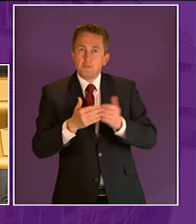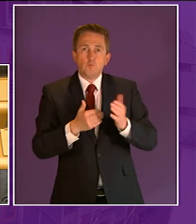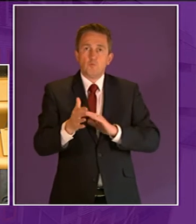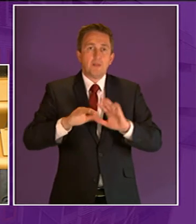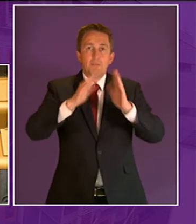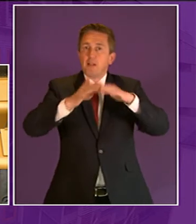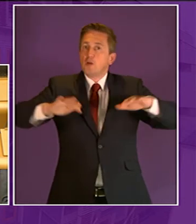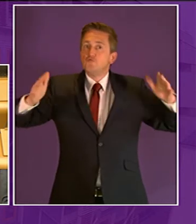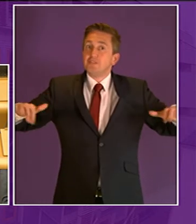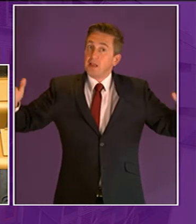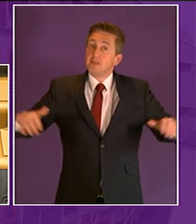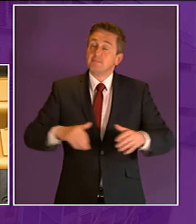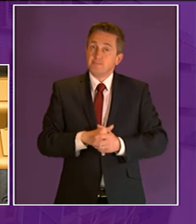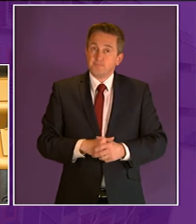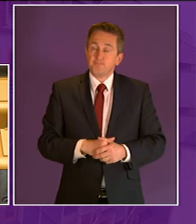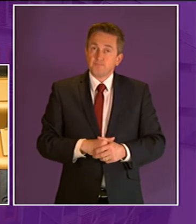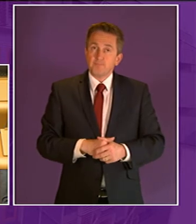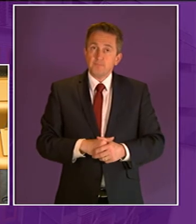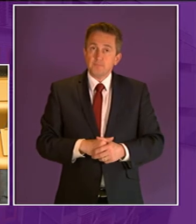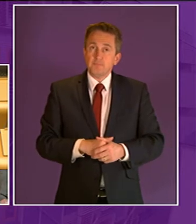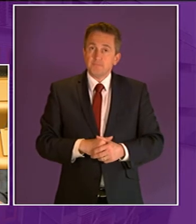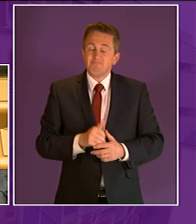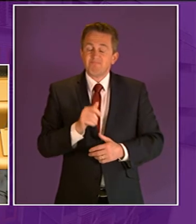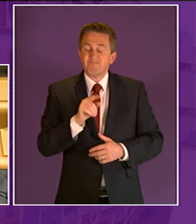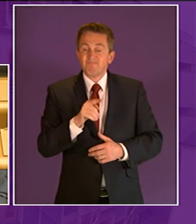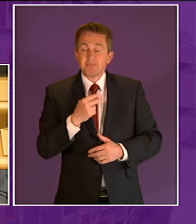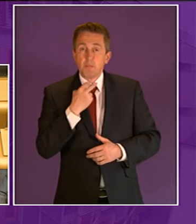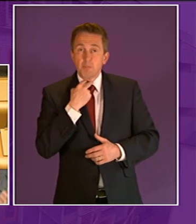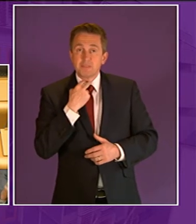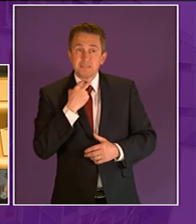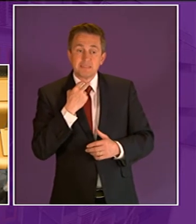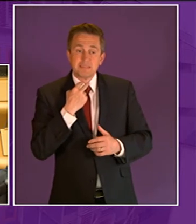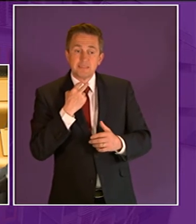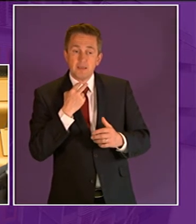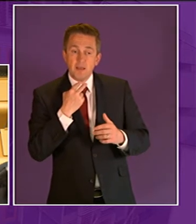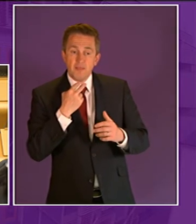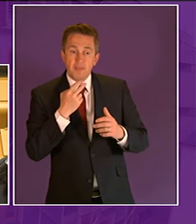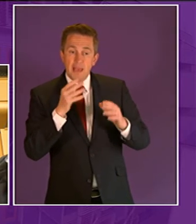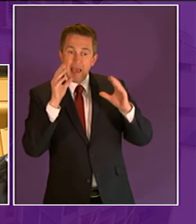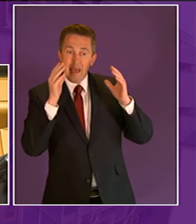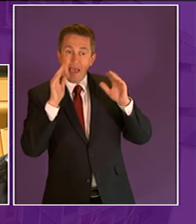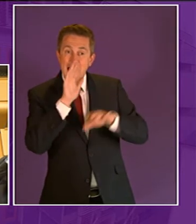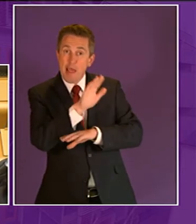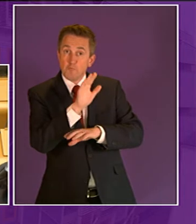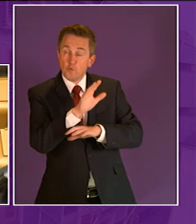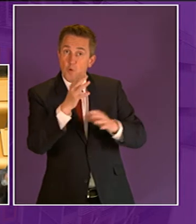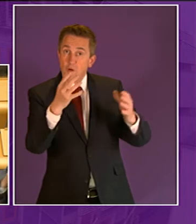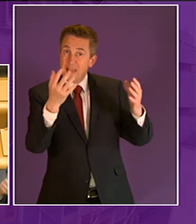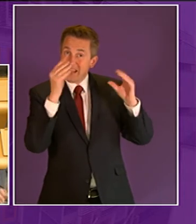however it is disappointing to learn that opportunities for outdoor education are being stifled by the costs of transport